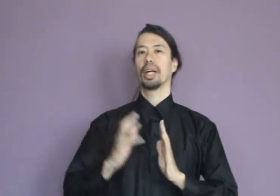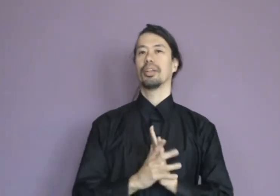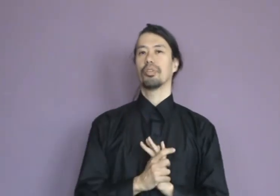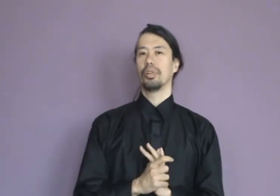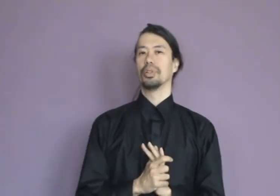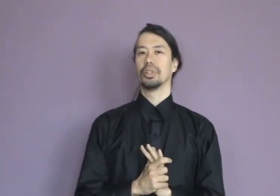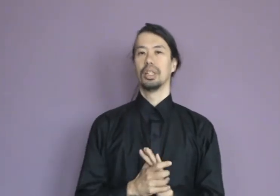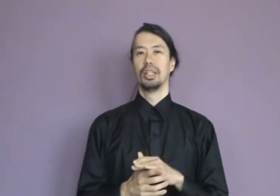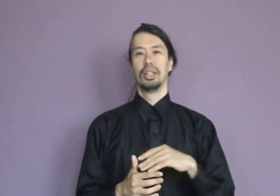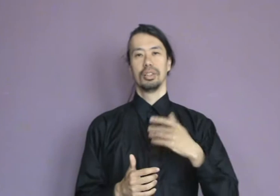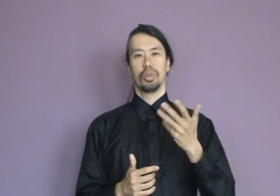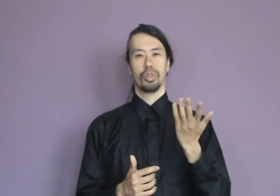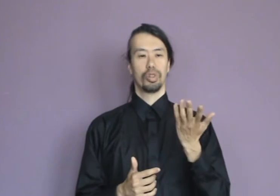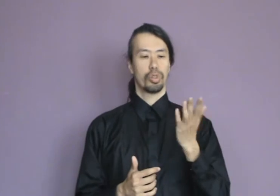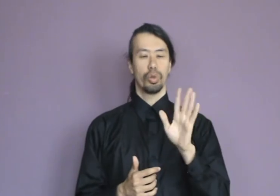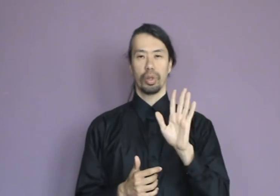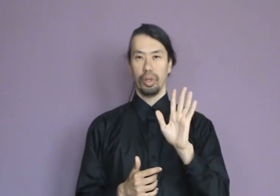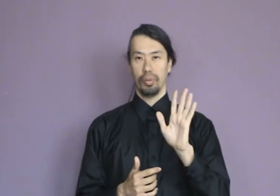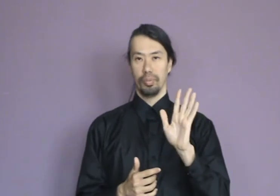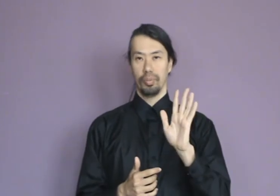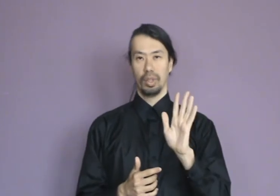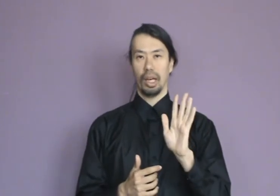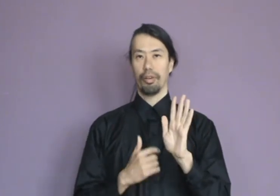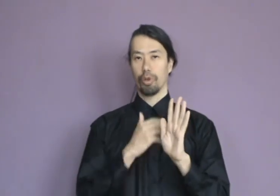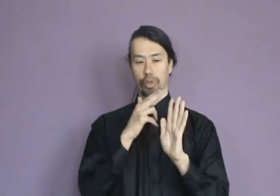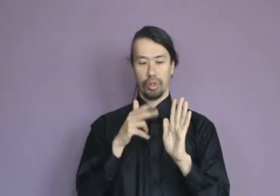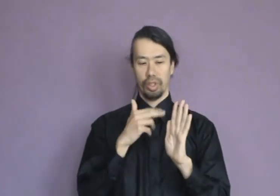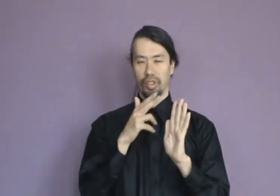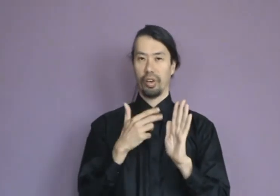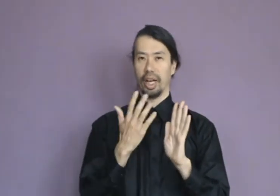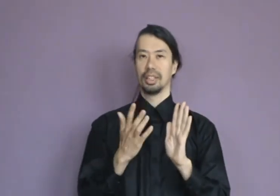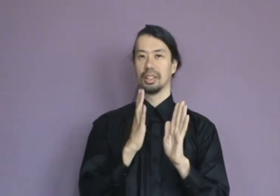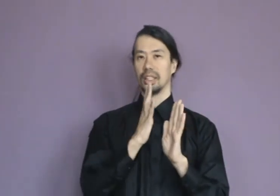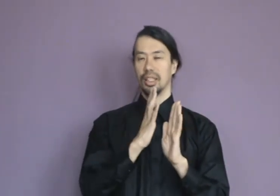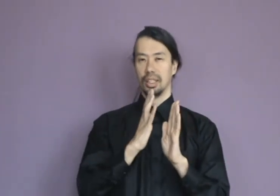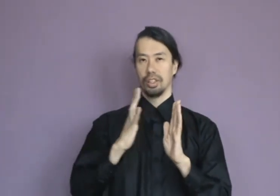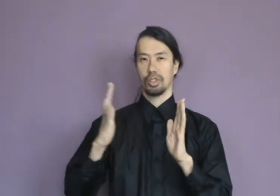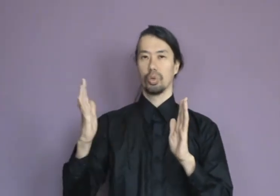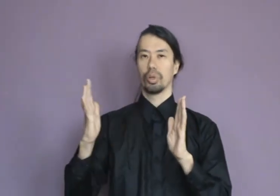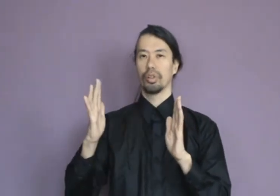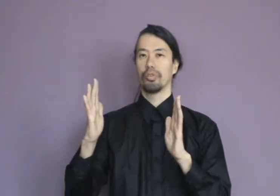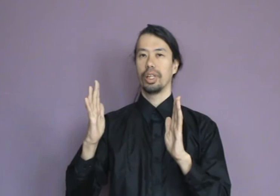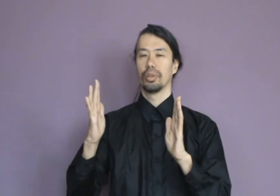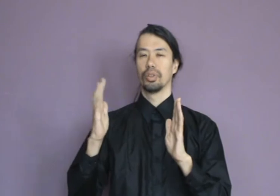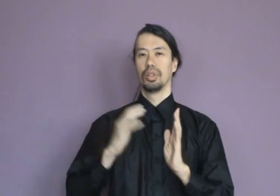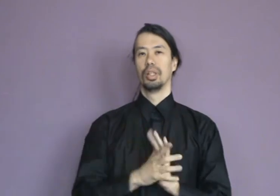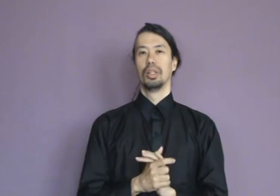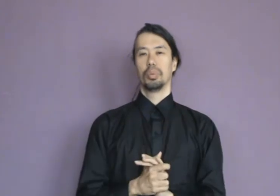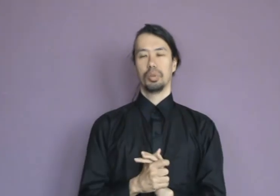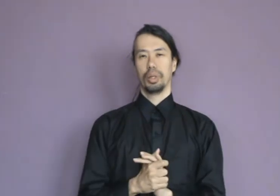magnetic field. Also the stronger the life force current is in our hands, the stronger the field which we